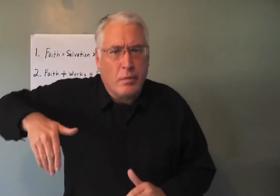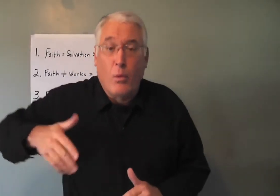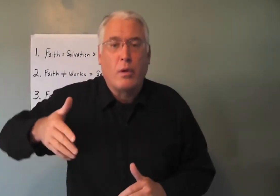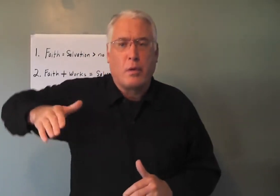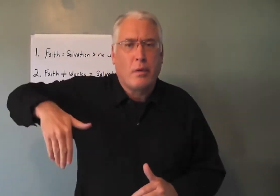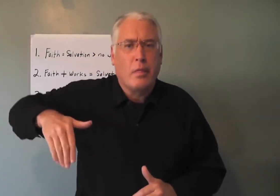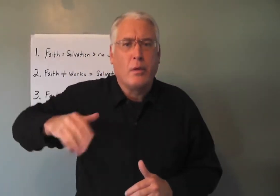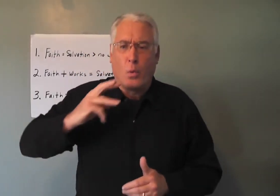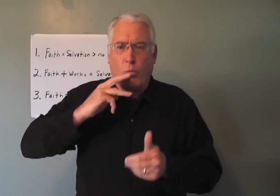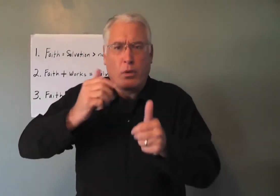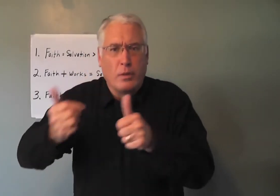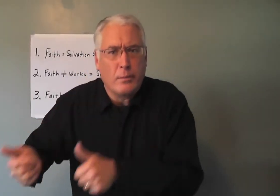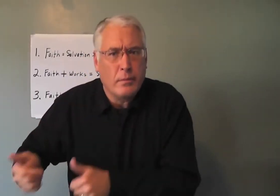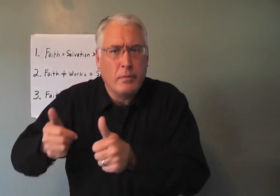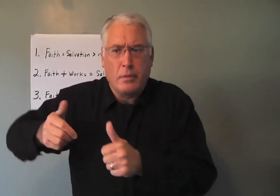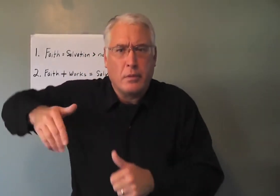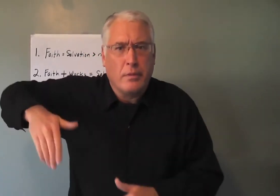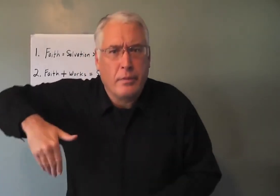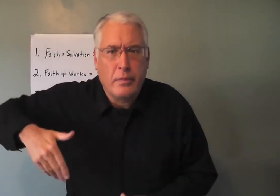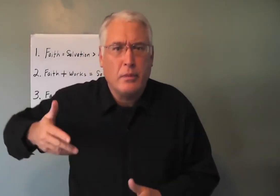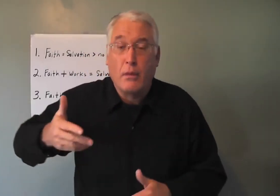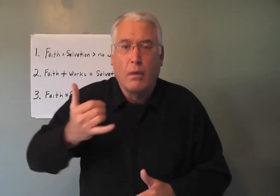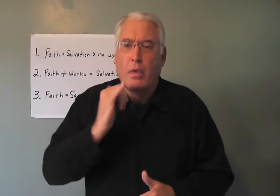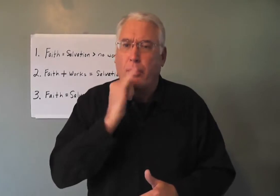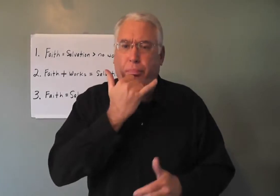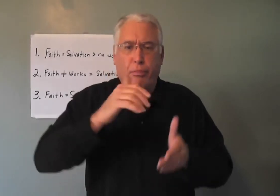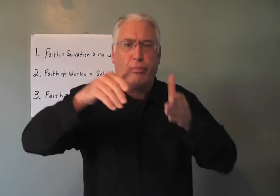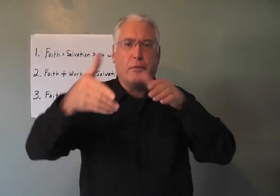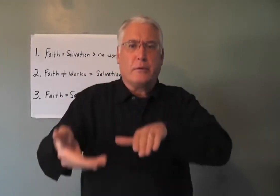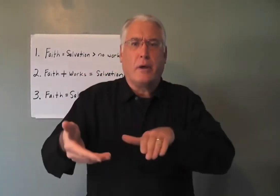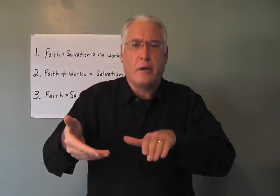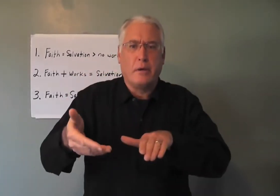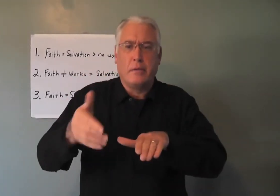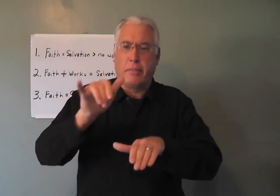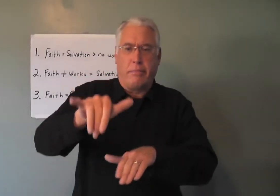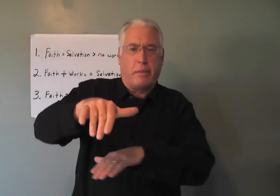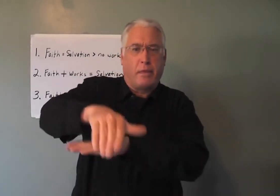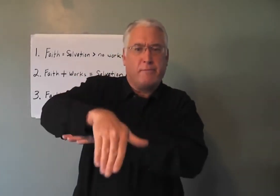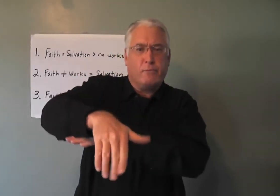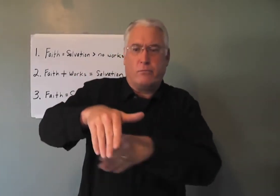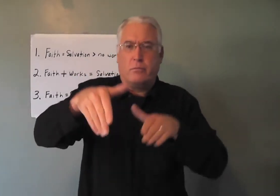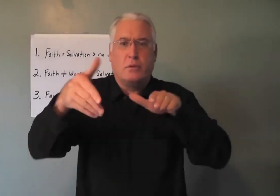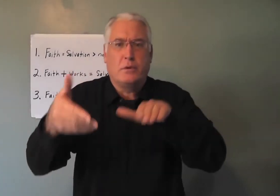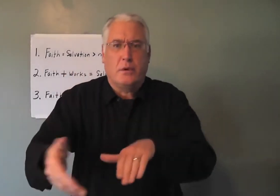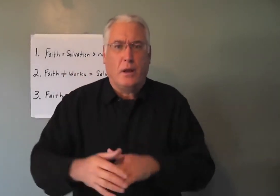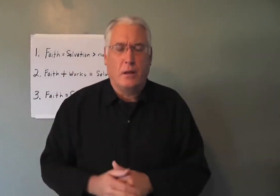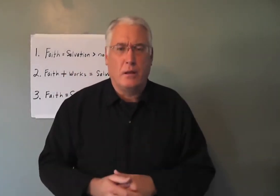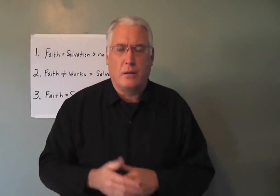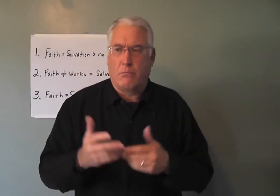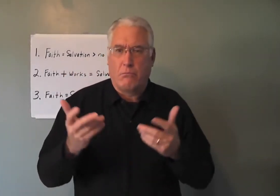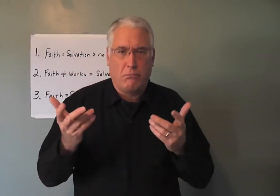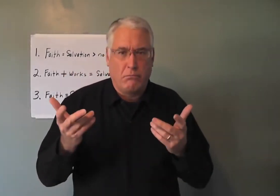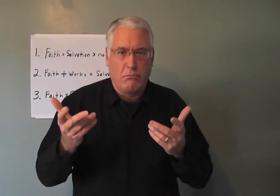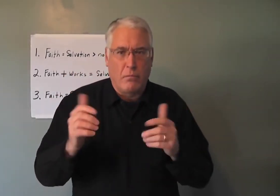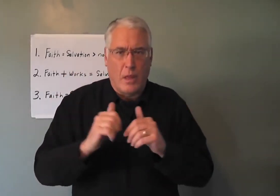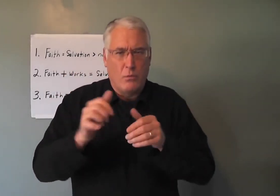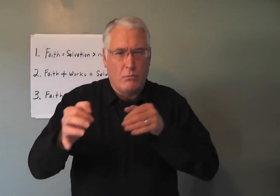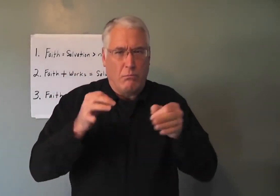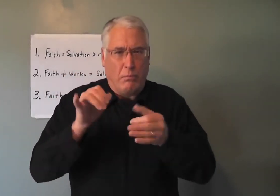law, or obey God, or be baptized, and, you know, they die that afternoon. Wow.